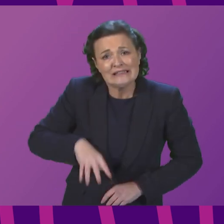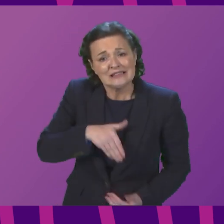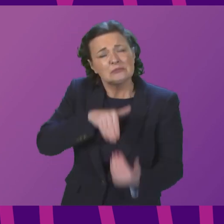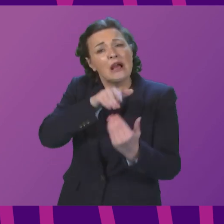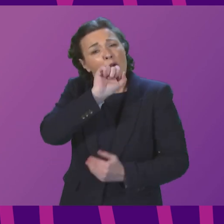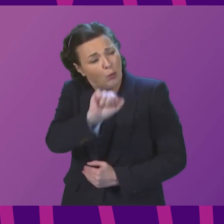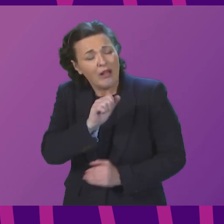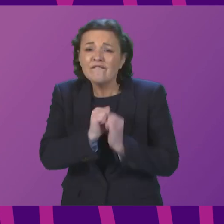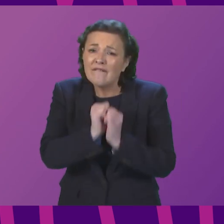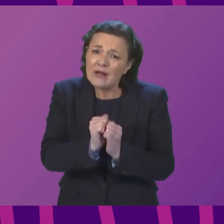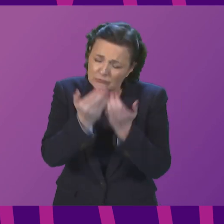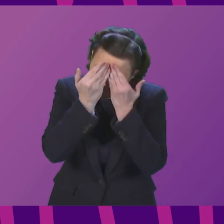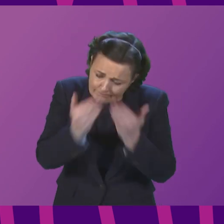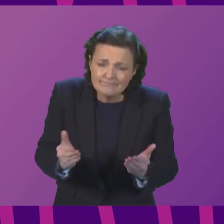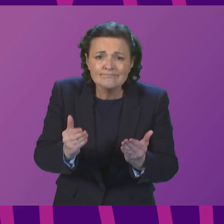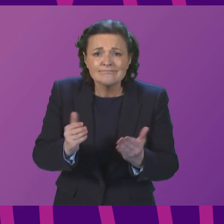Jamie Green.